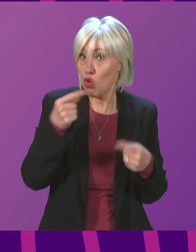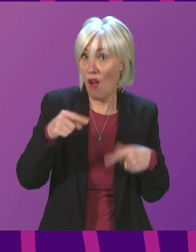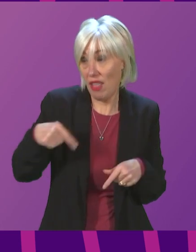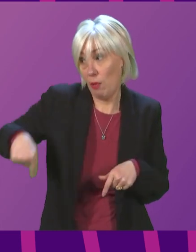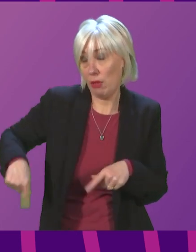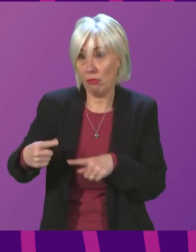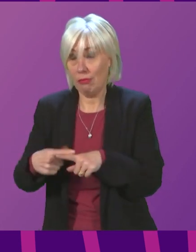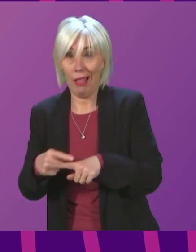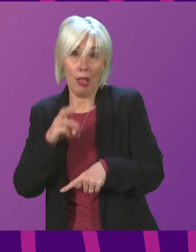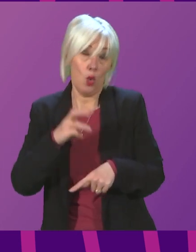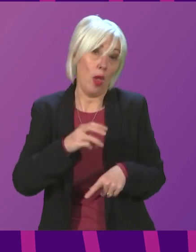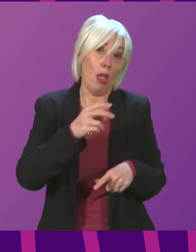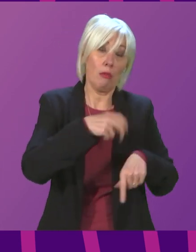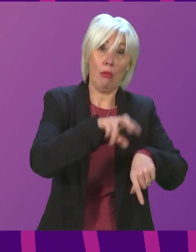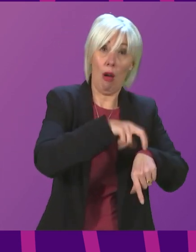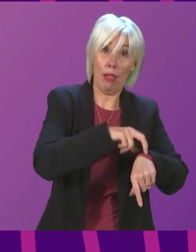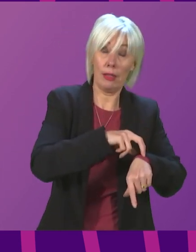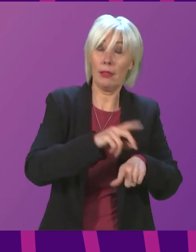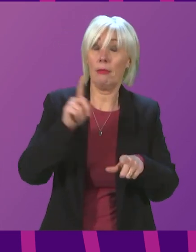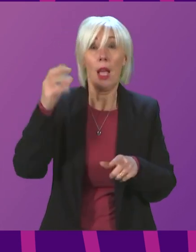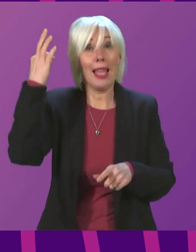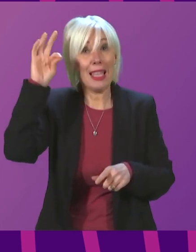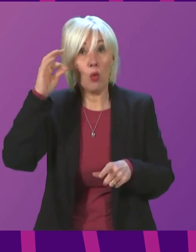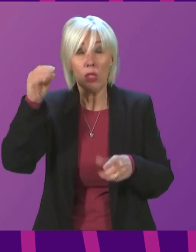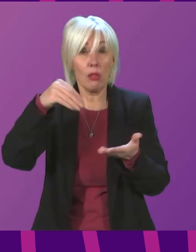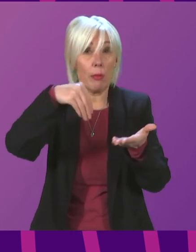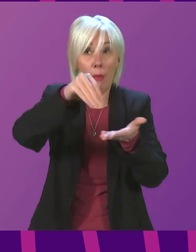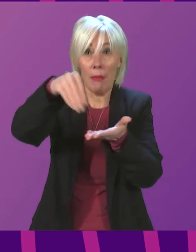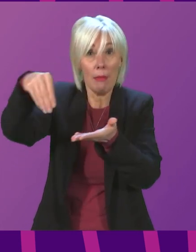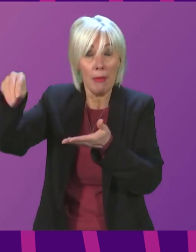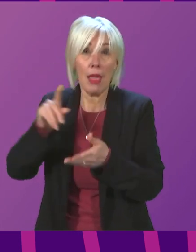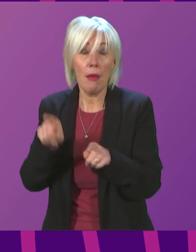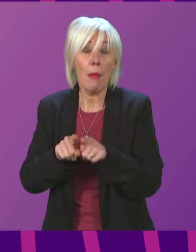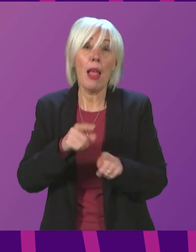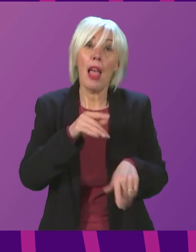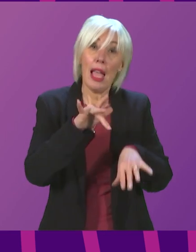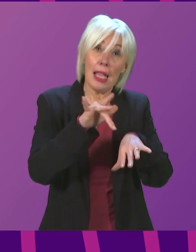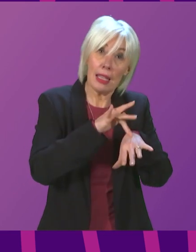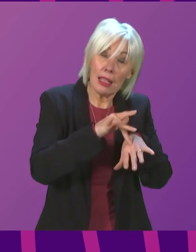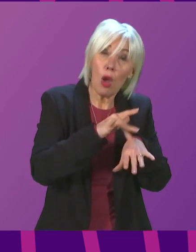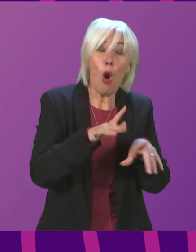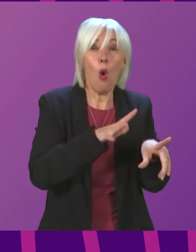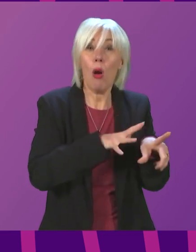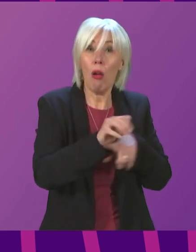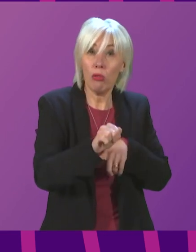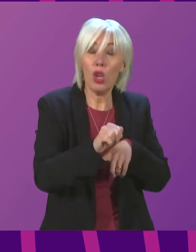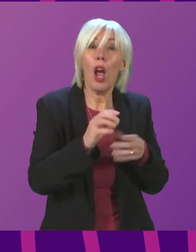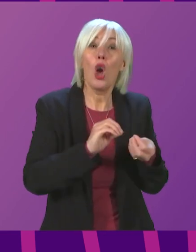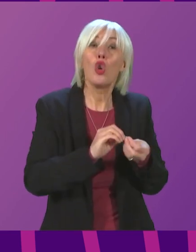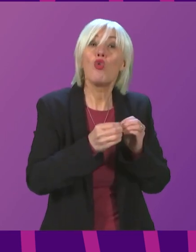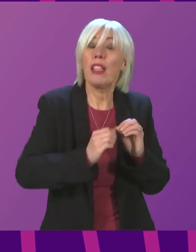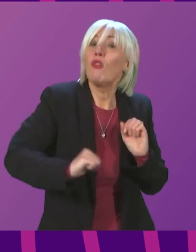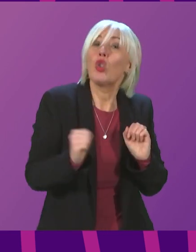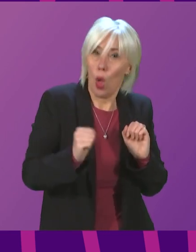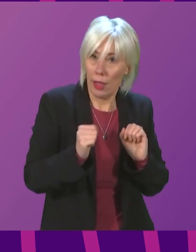It's flowing where appropriate from local authorities, and in the case of theatres and those in the culture sector from Creative Scotland, Creative